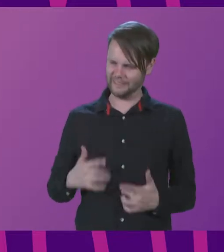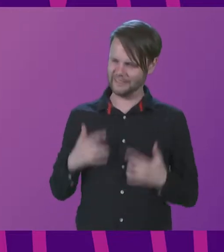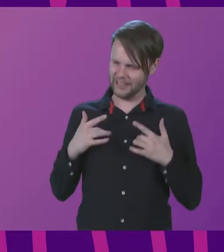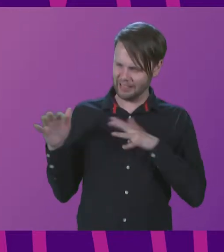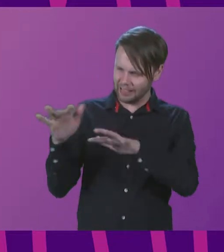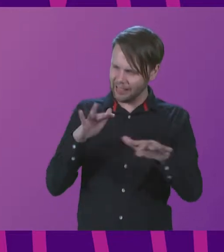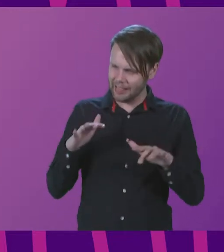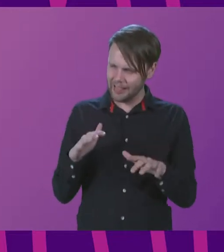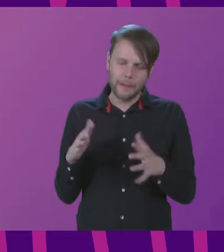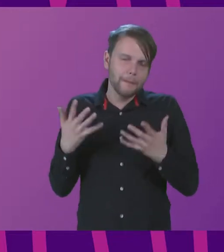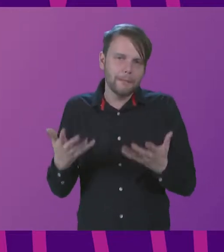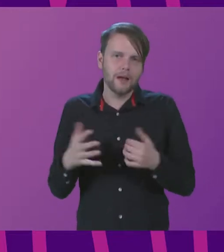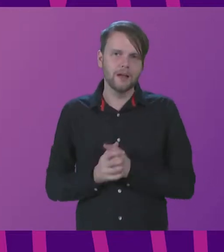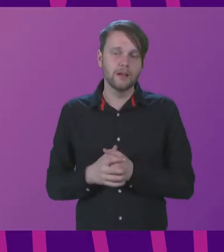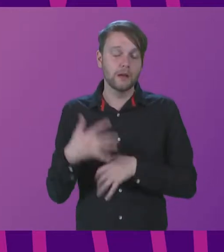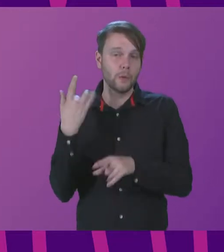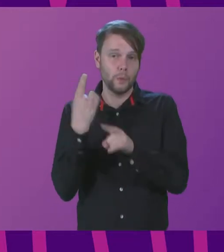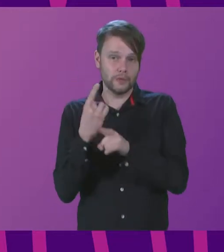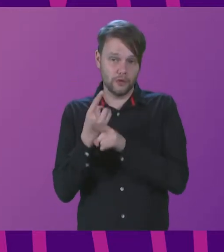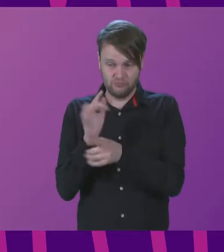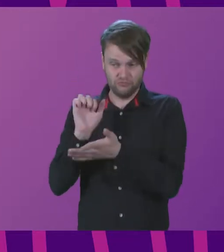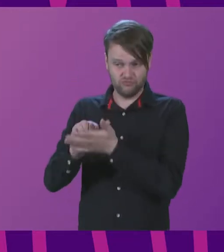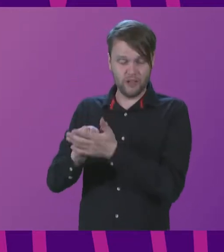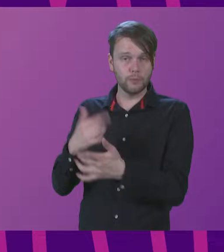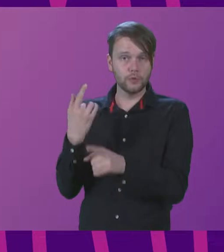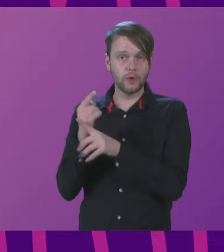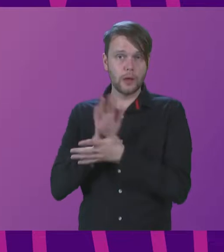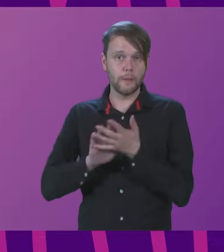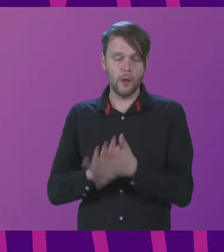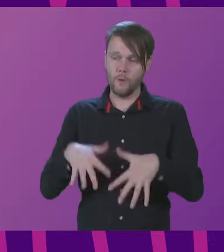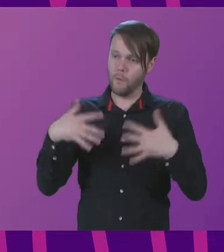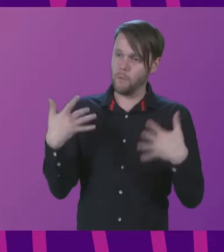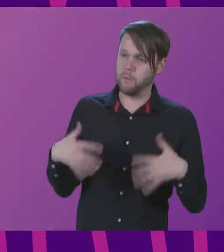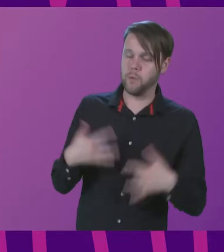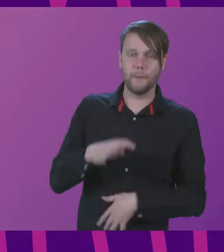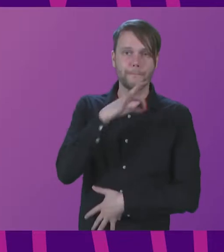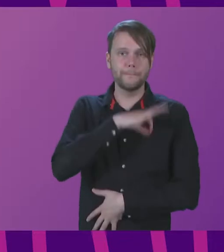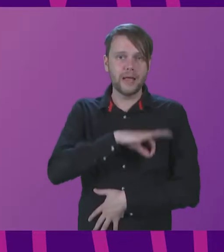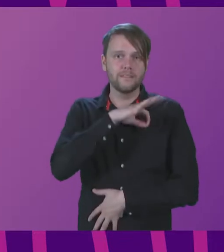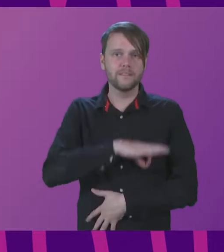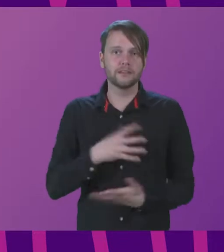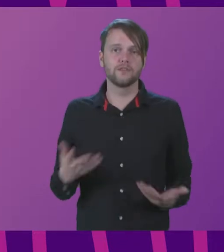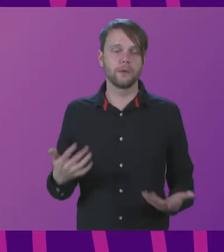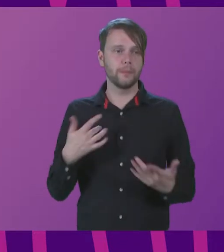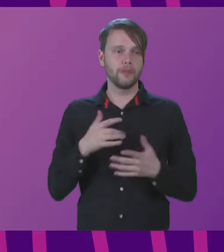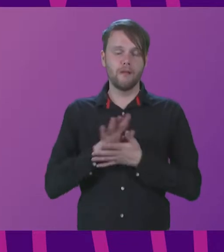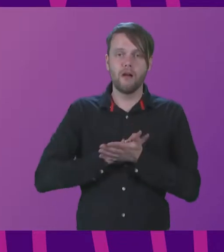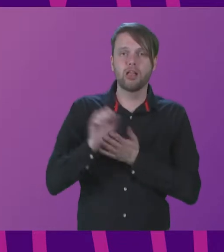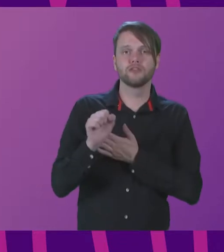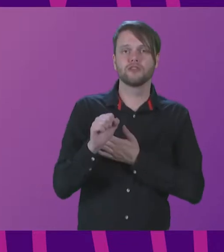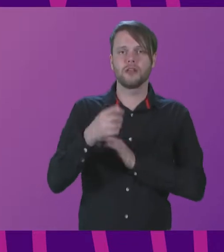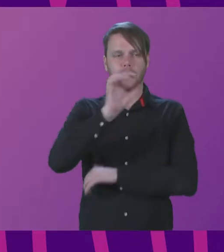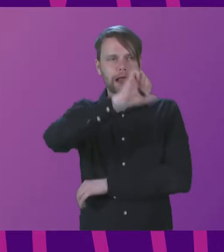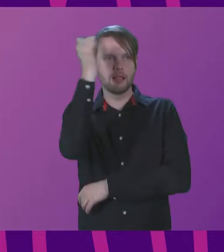But we talk quite rightly about the extraordinary benefits that our cultural and